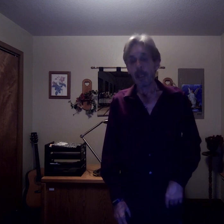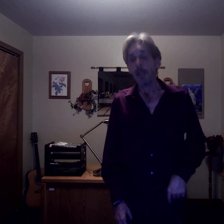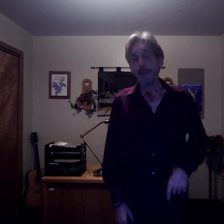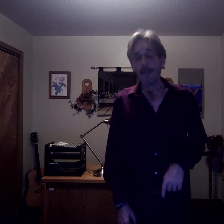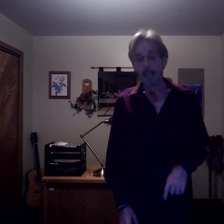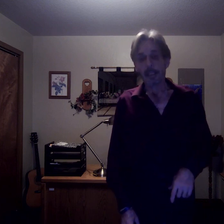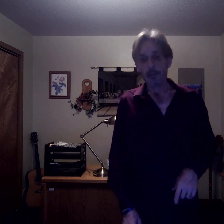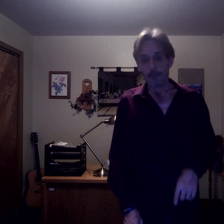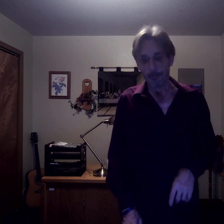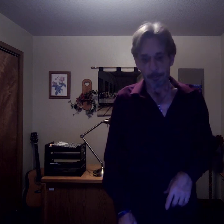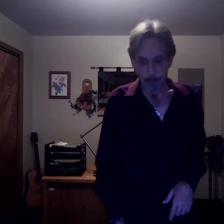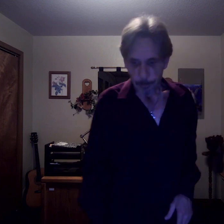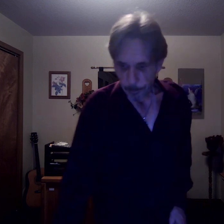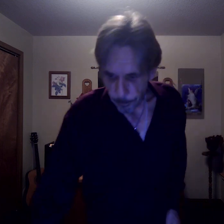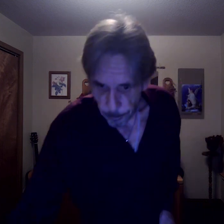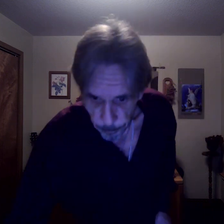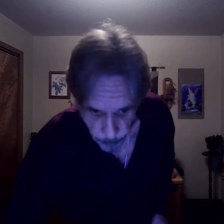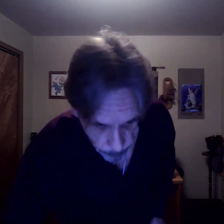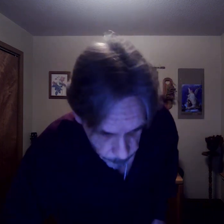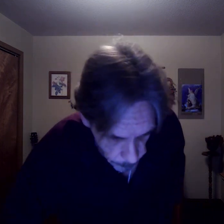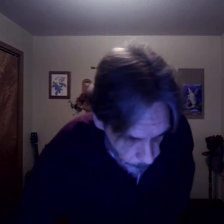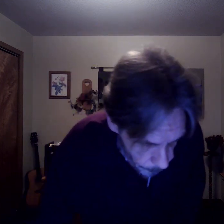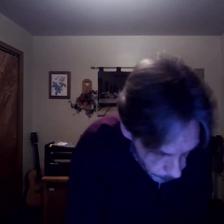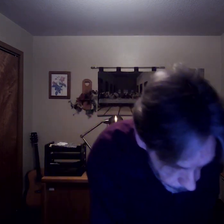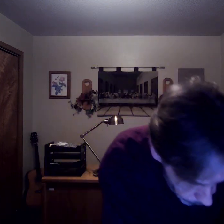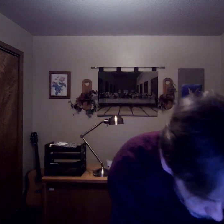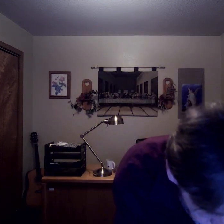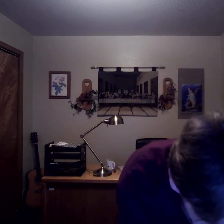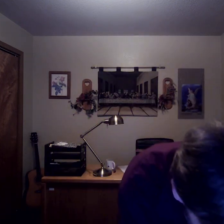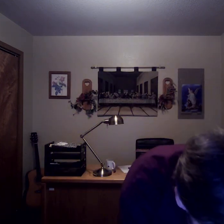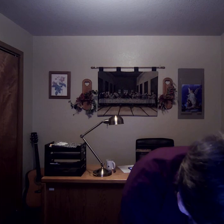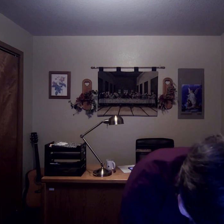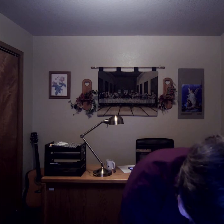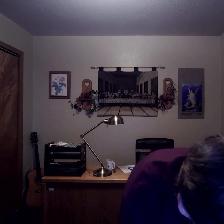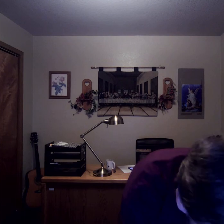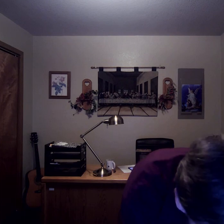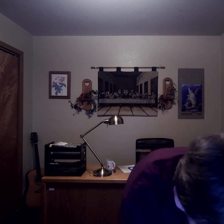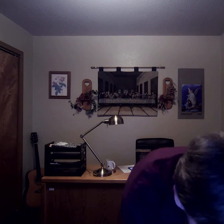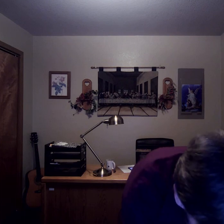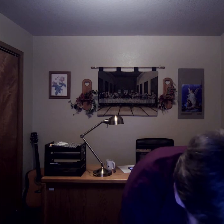Thank you. Thank you. Well, are that starting The